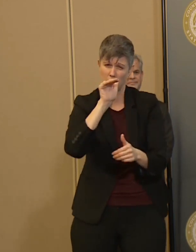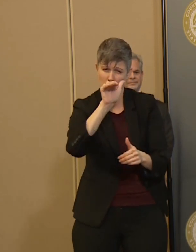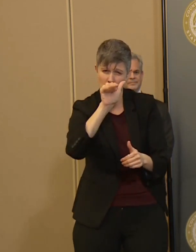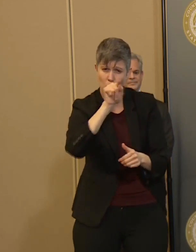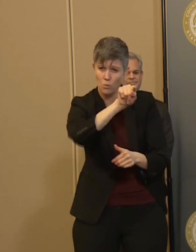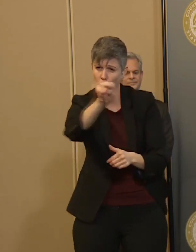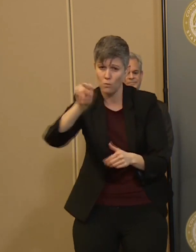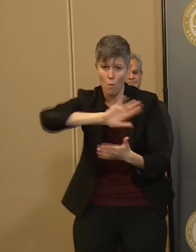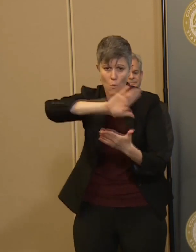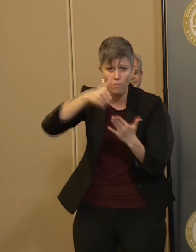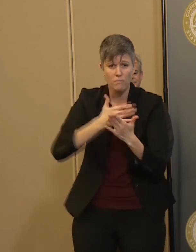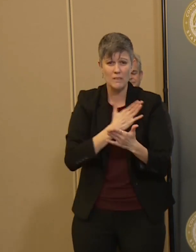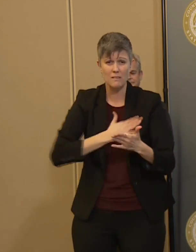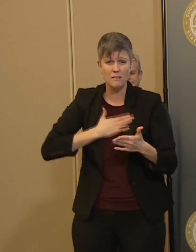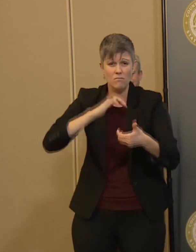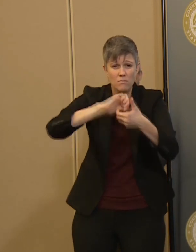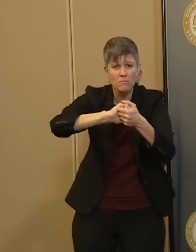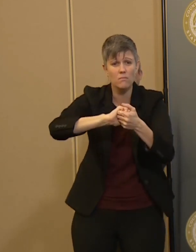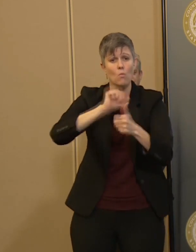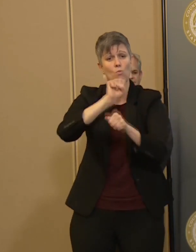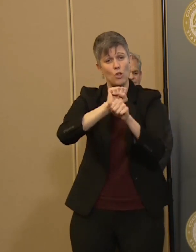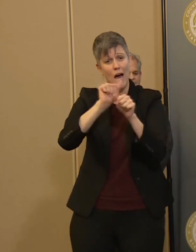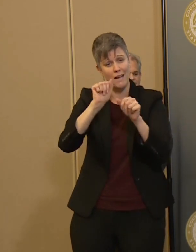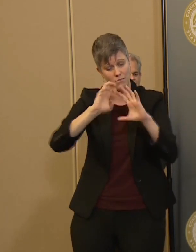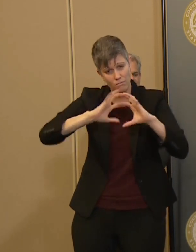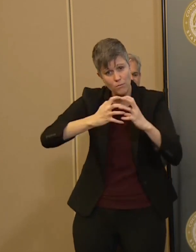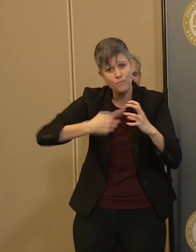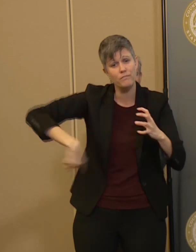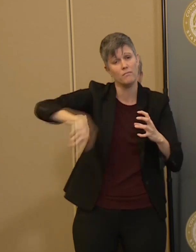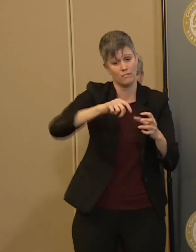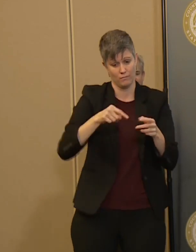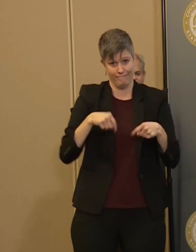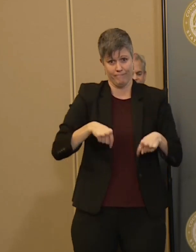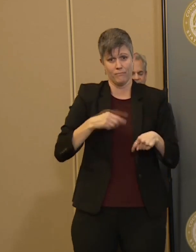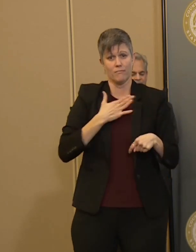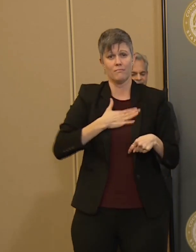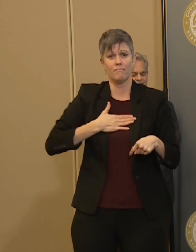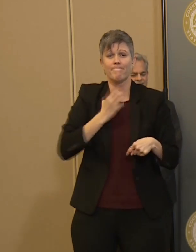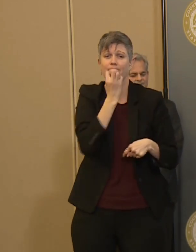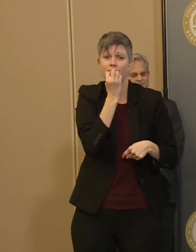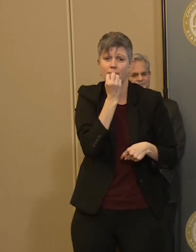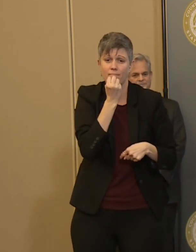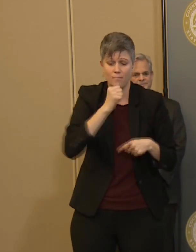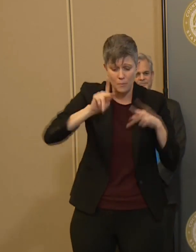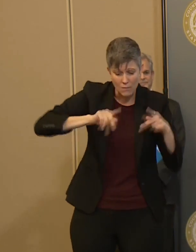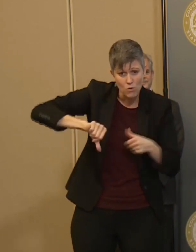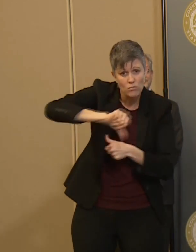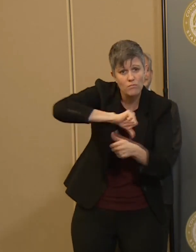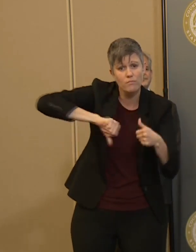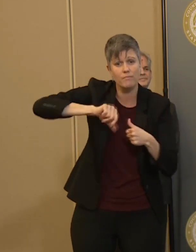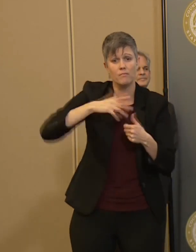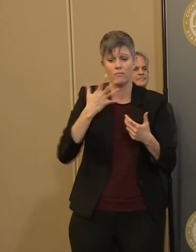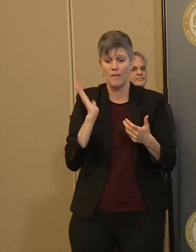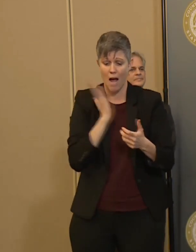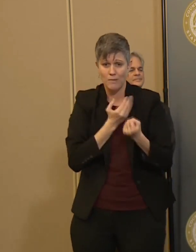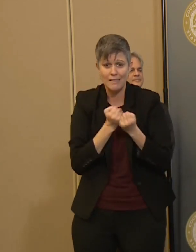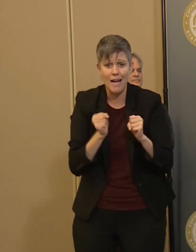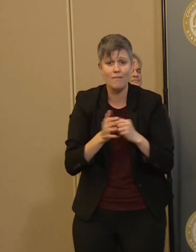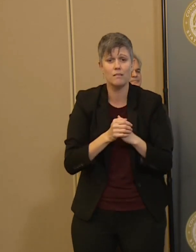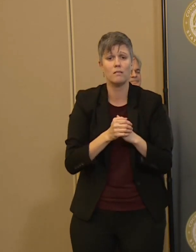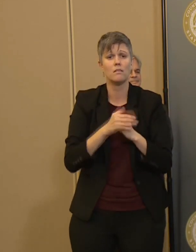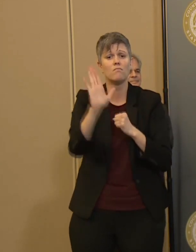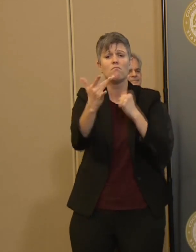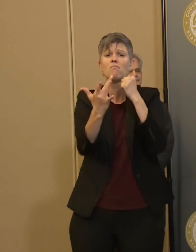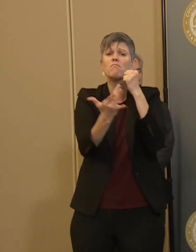come together and work as a region to care for those that are around us. Let's use technology in the next